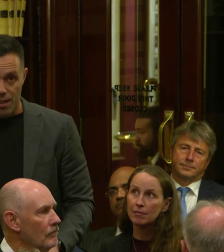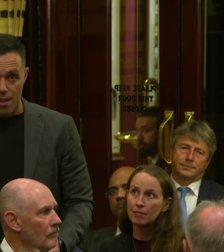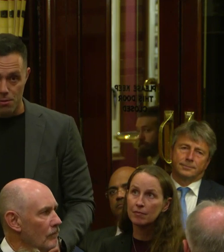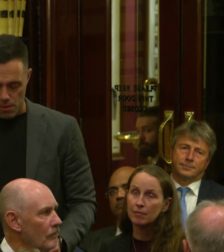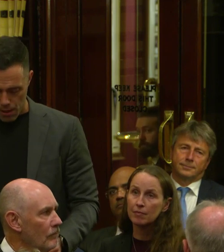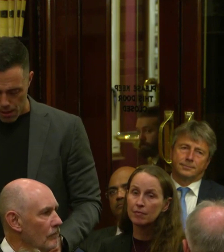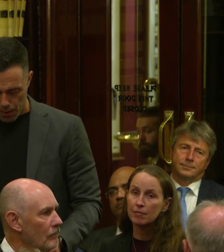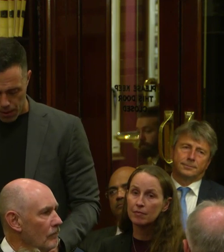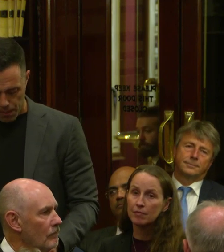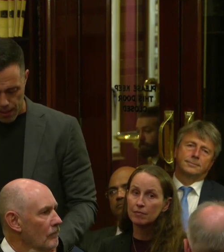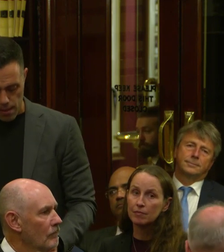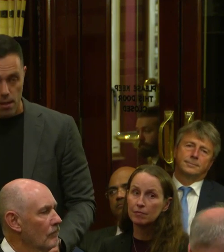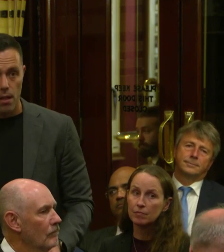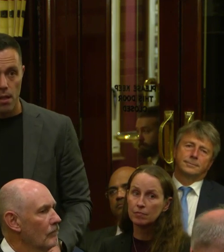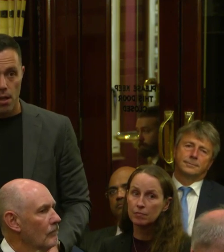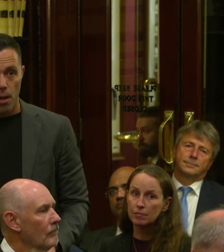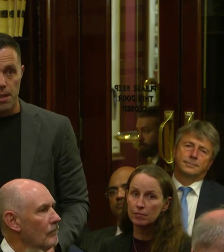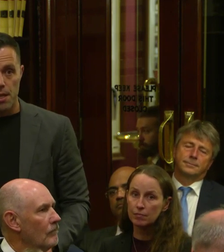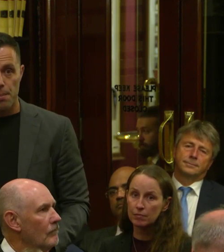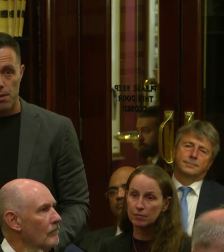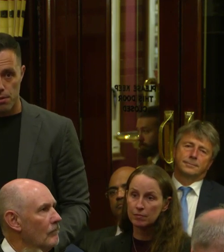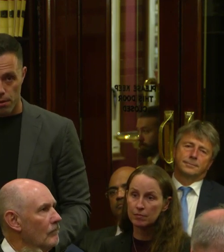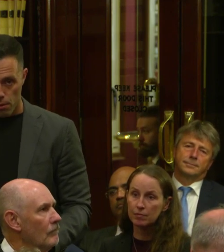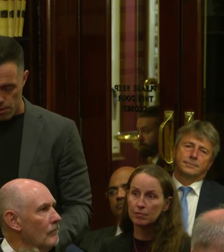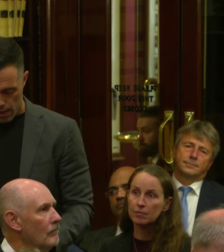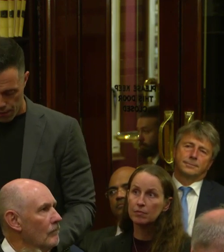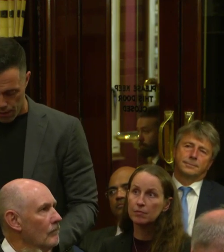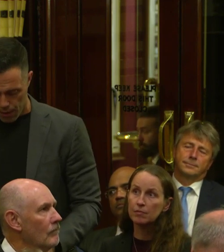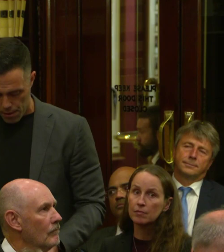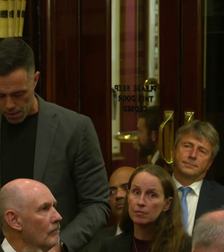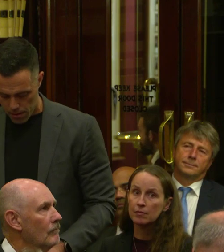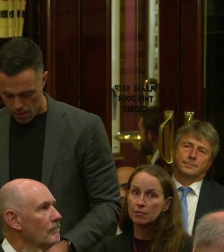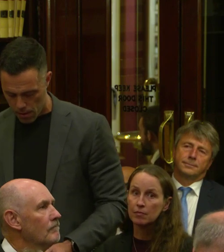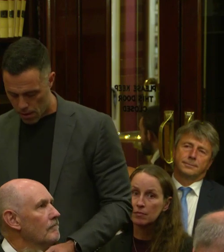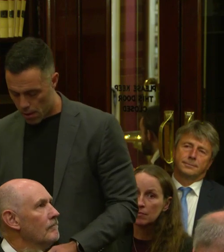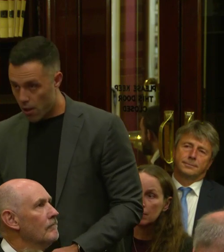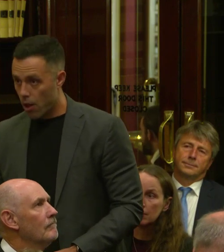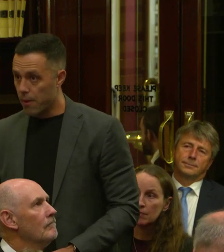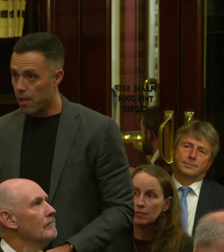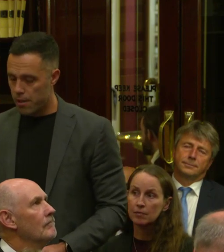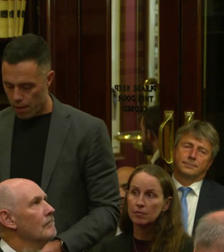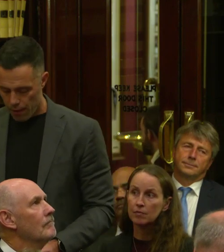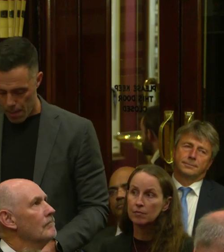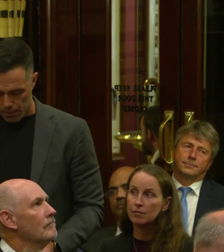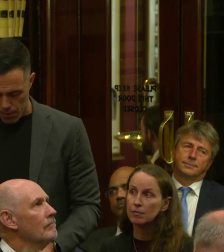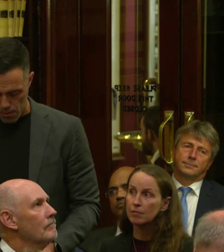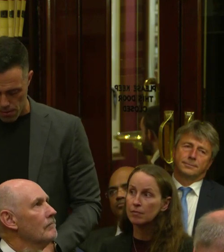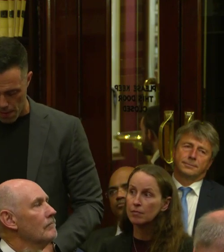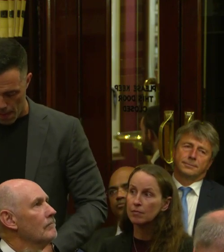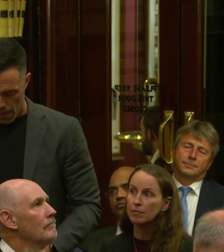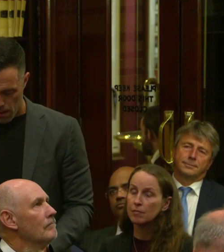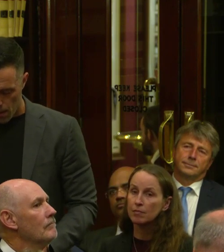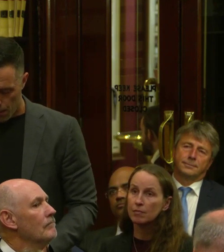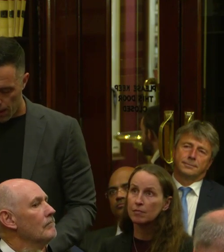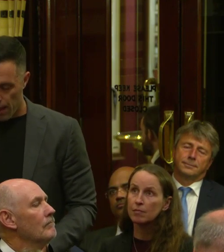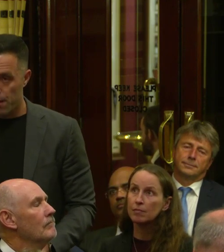I belong to coastal Sydney and Botany Bay, I'm the Chairperson of the Gujaga Foundation, I'm a resident of La Perouse,